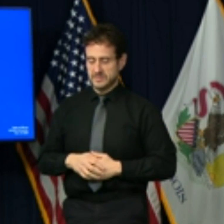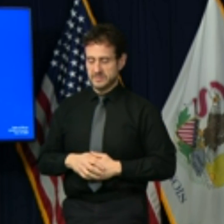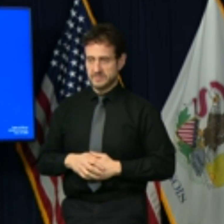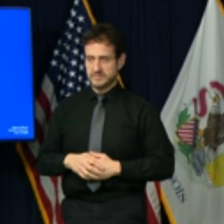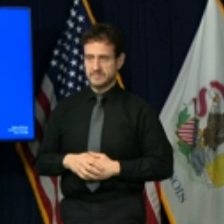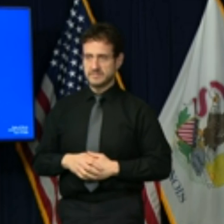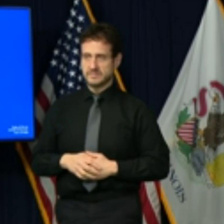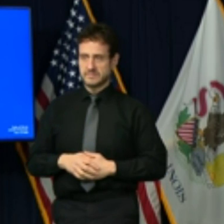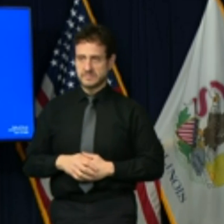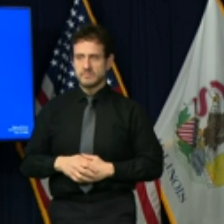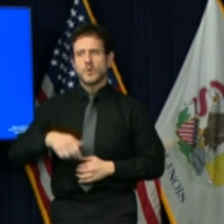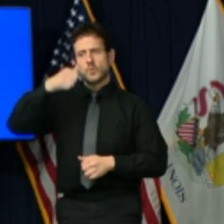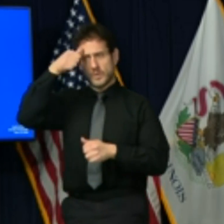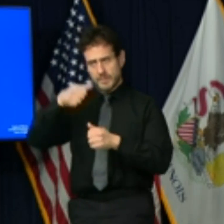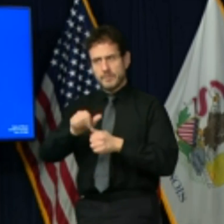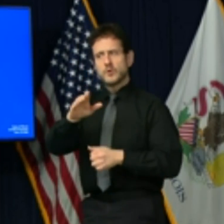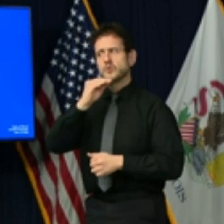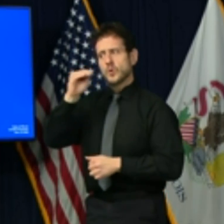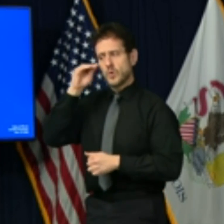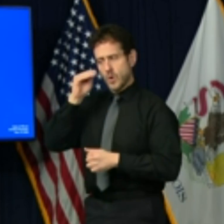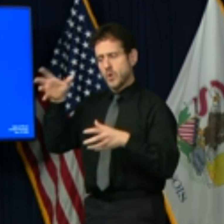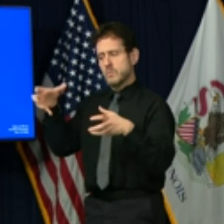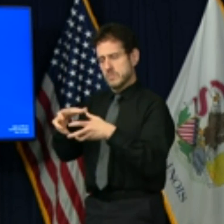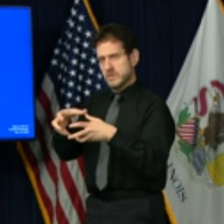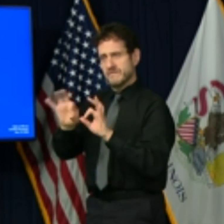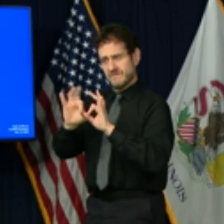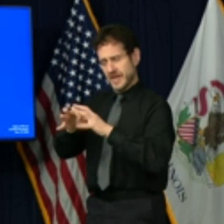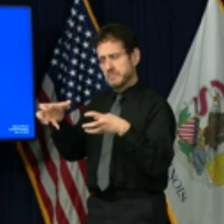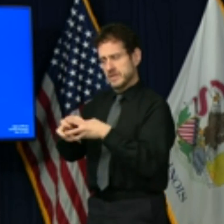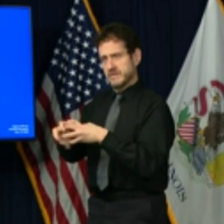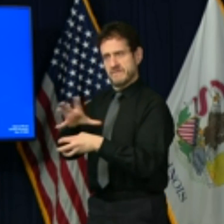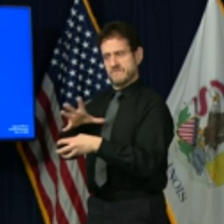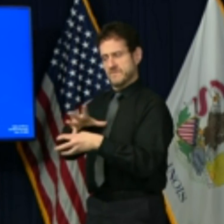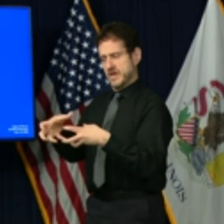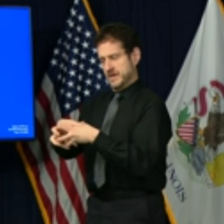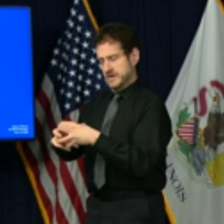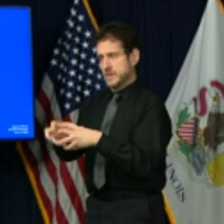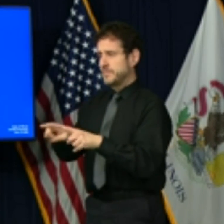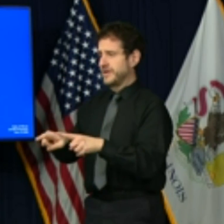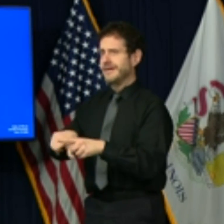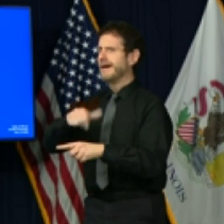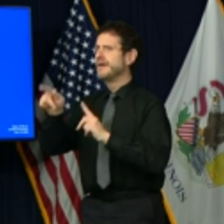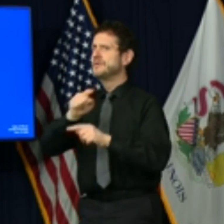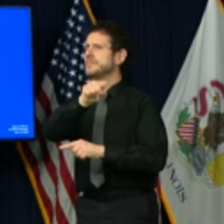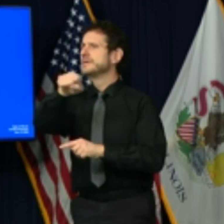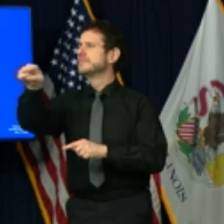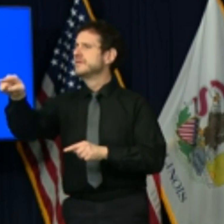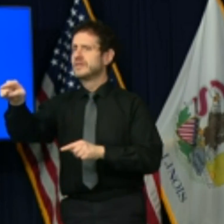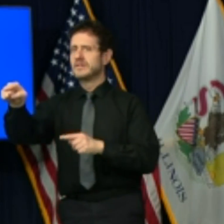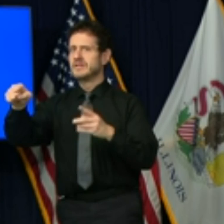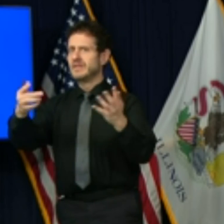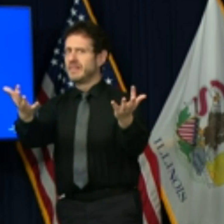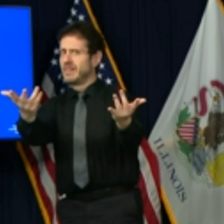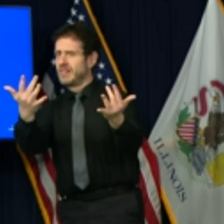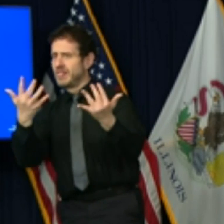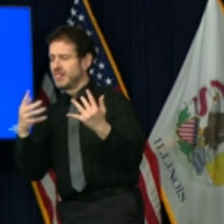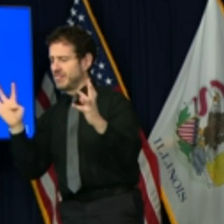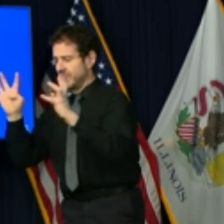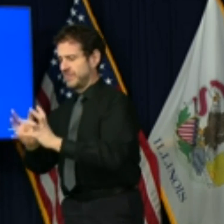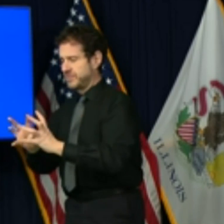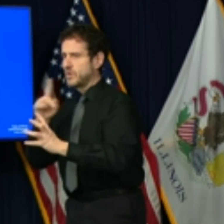with people outside your household because the terrible truth is that getting together with people in this way